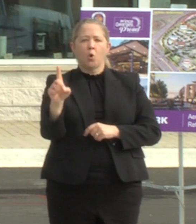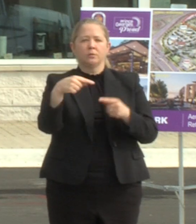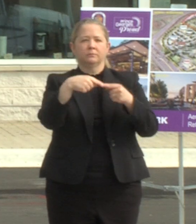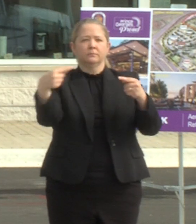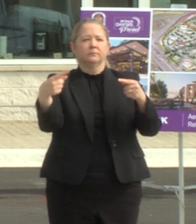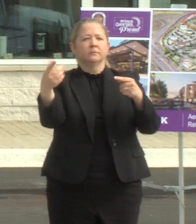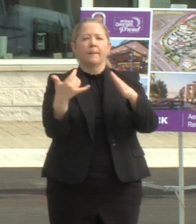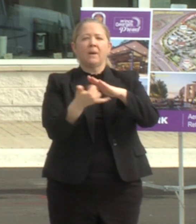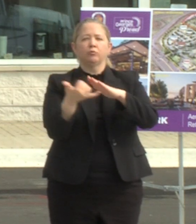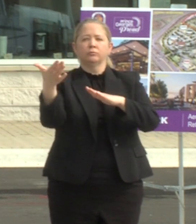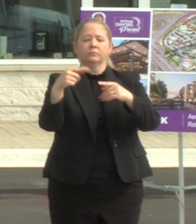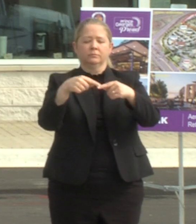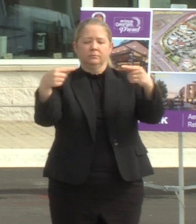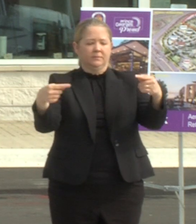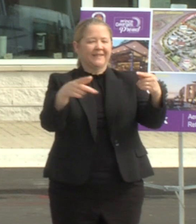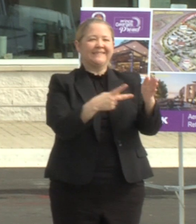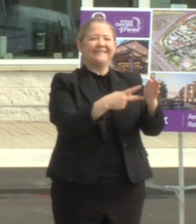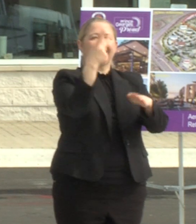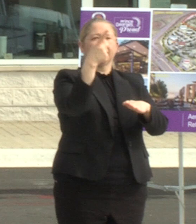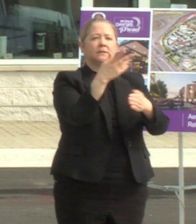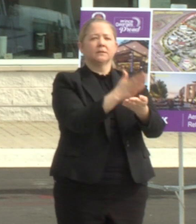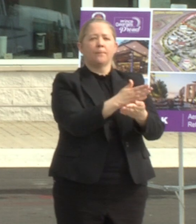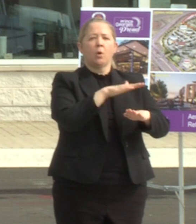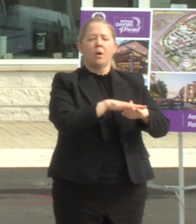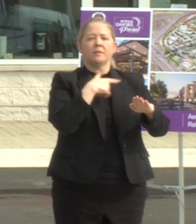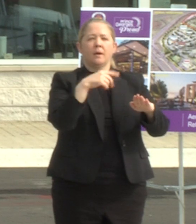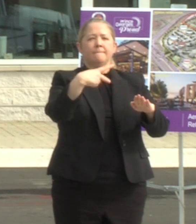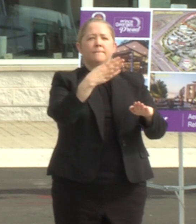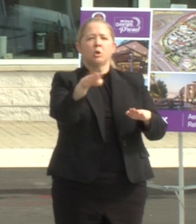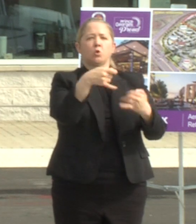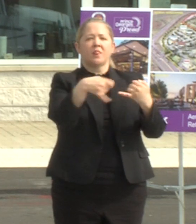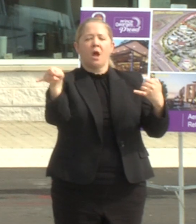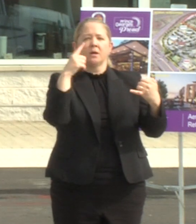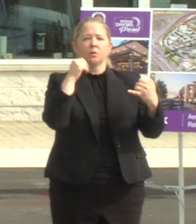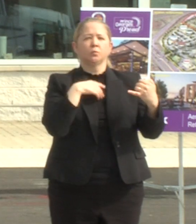the street the second stop along the blue line corridor in prince george's county